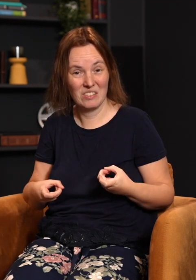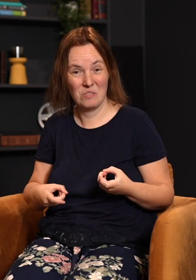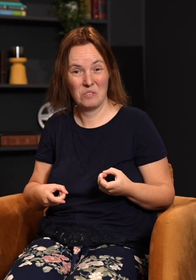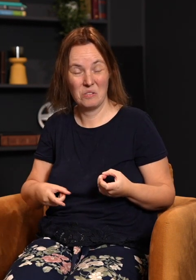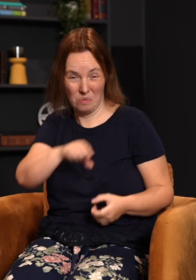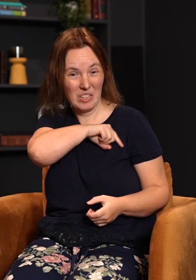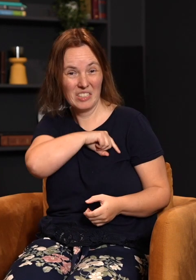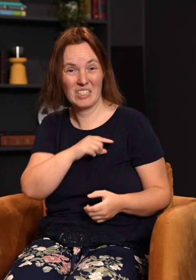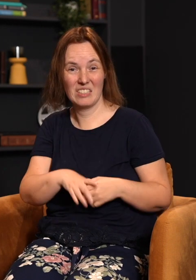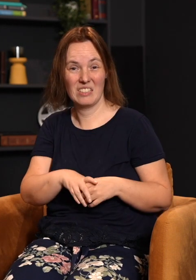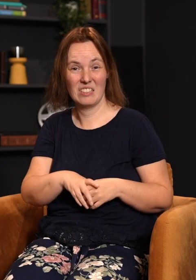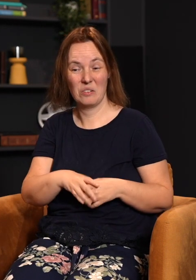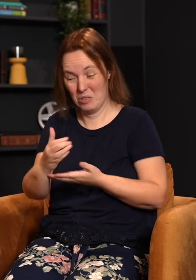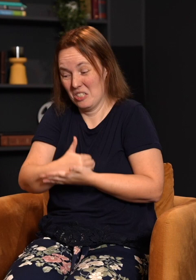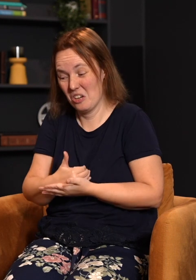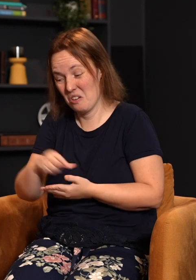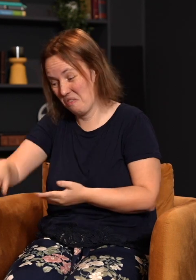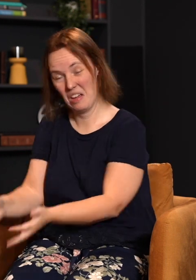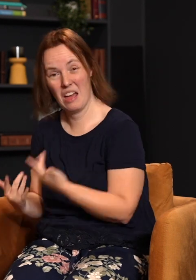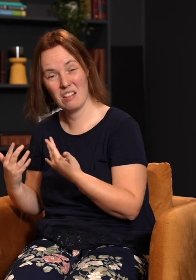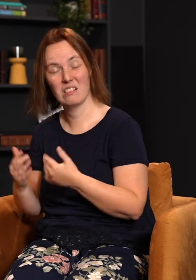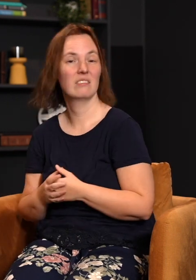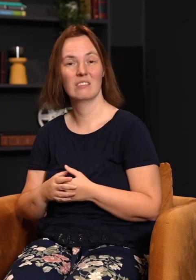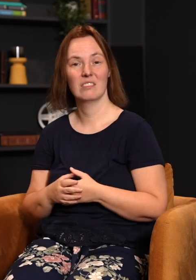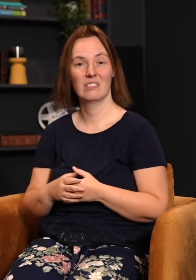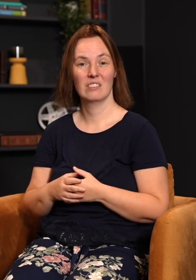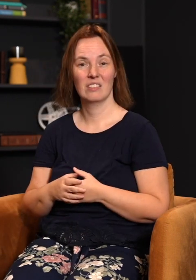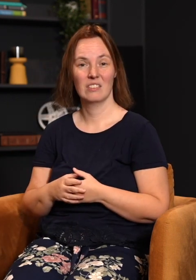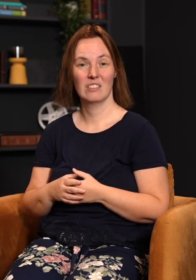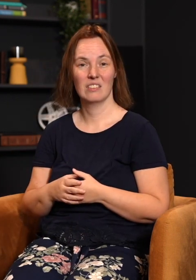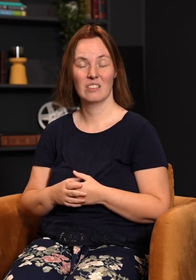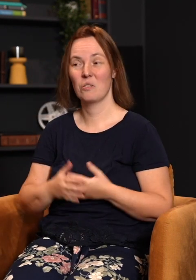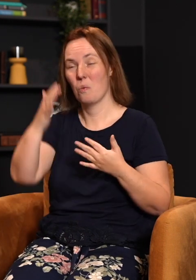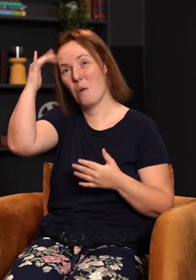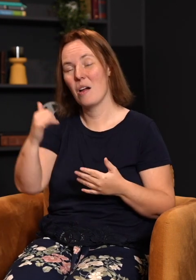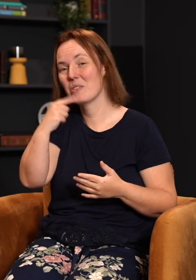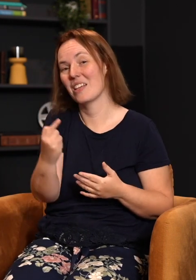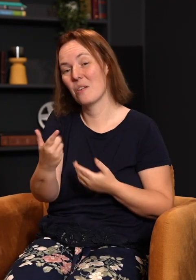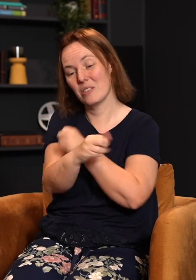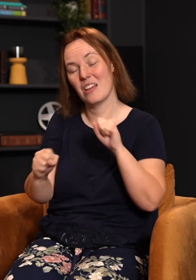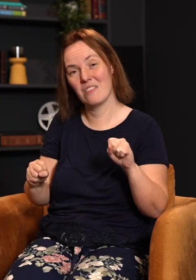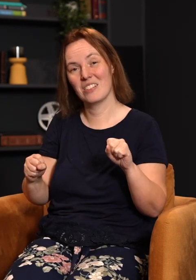We don't deserve any mercy from God. We deserve hell. absolutely, we deserve hell. That's why we say that we were saved.